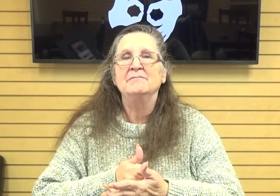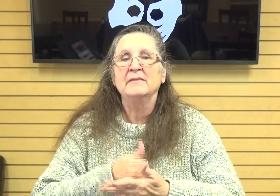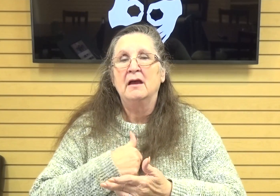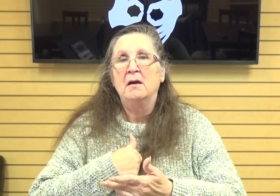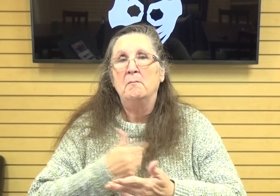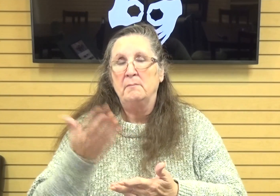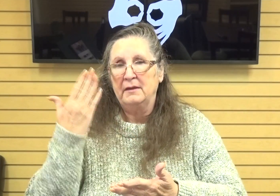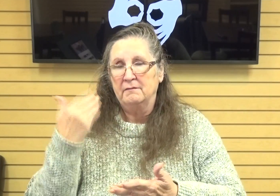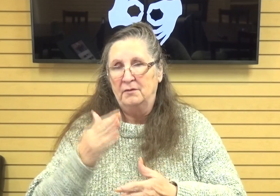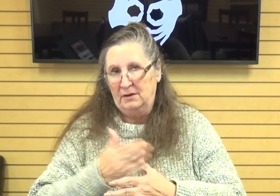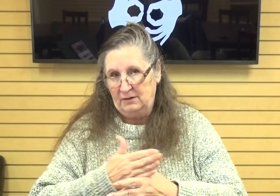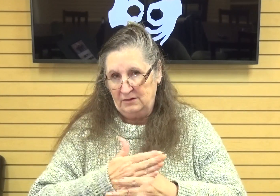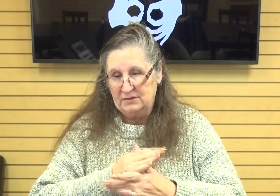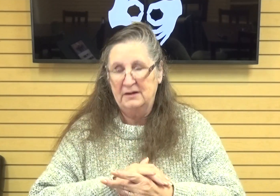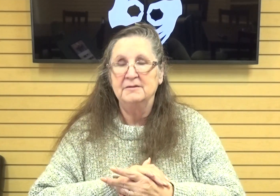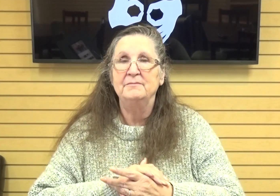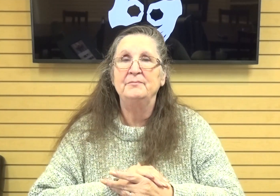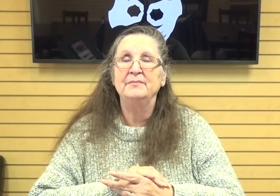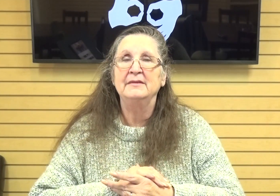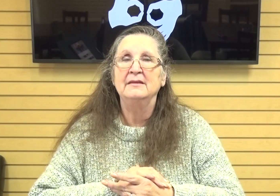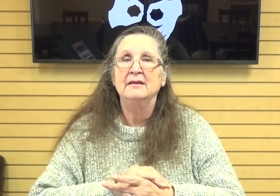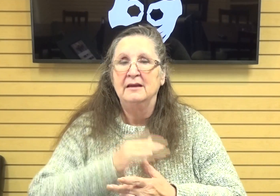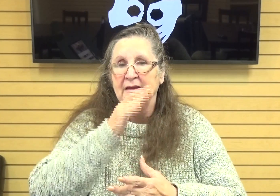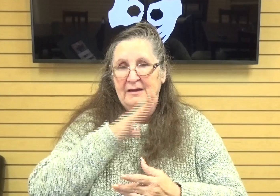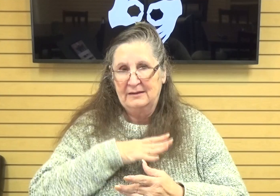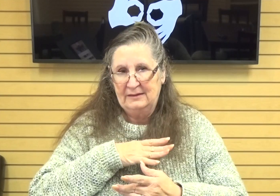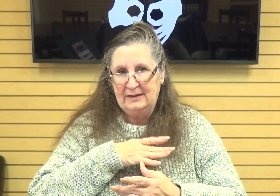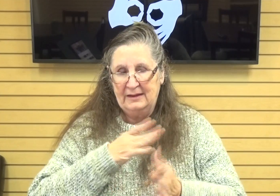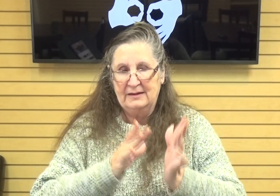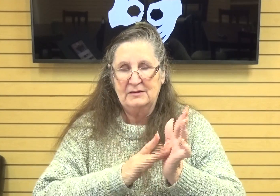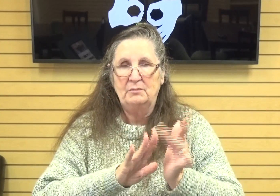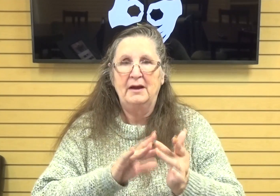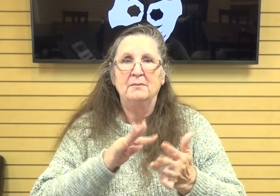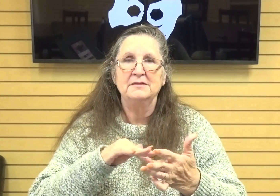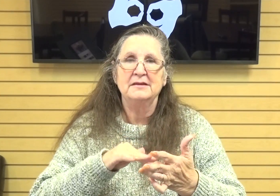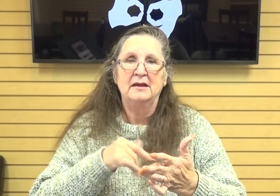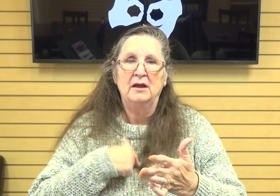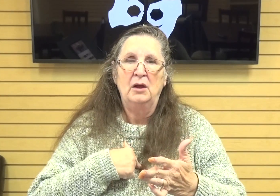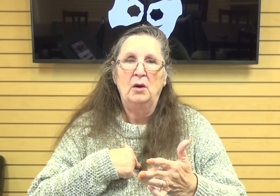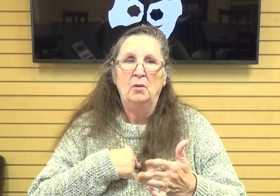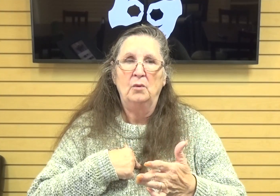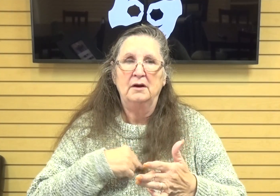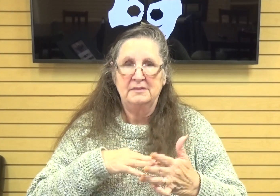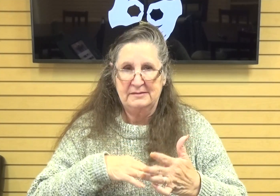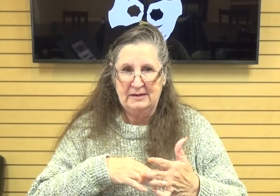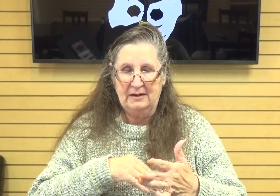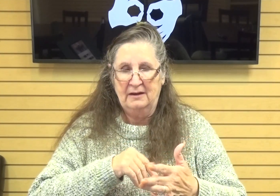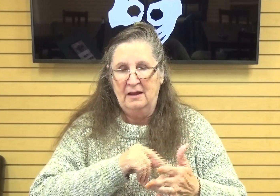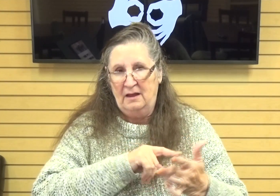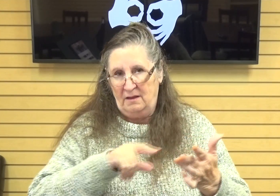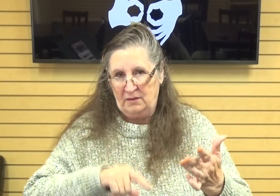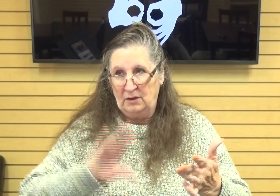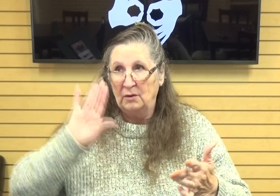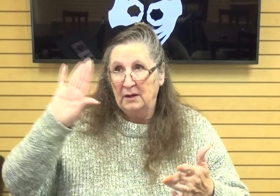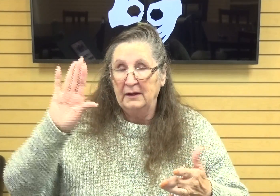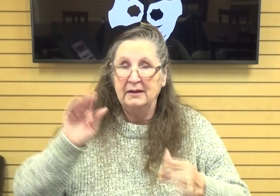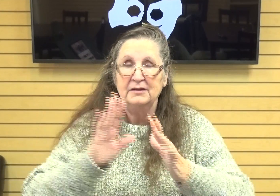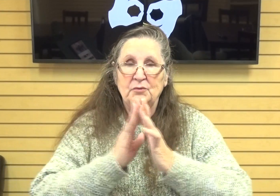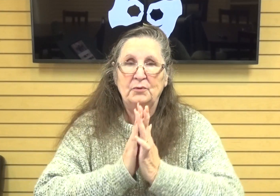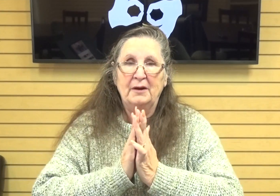before is in ladies bible study we're studying the lord's prayer right now so that's still where i am and although i've kind of done a study like